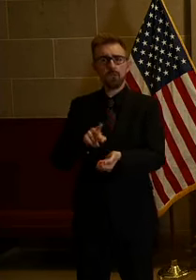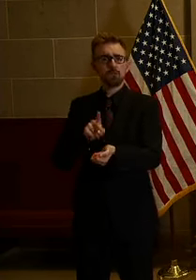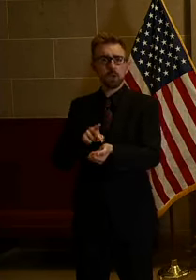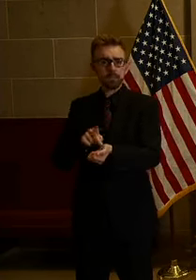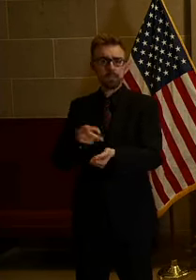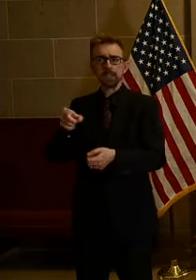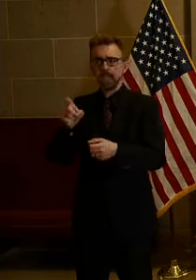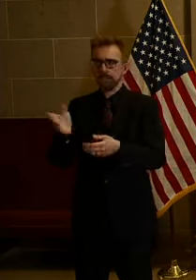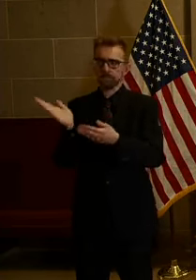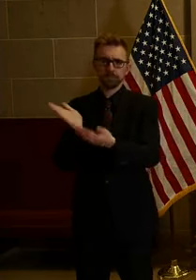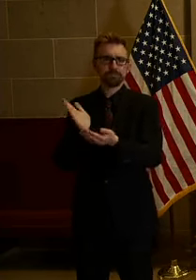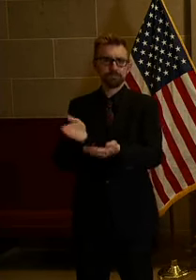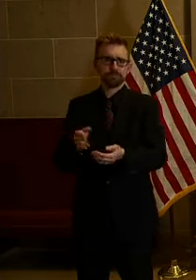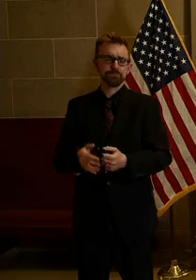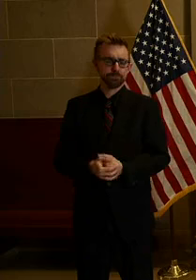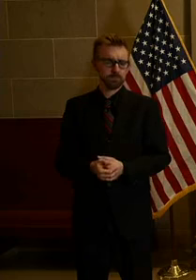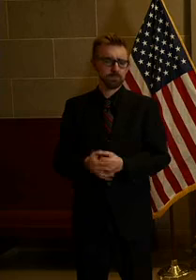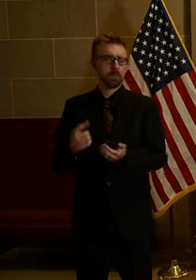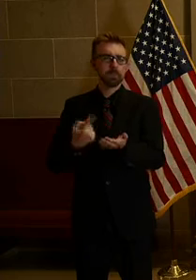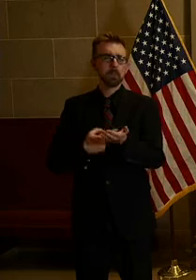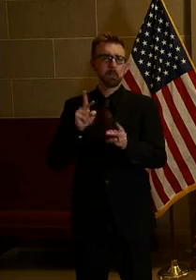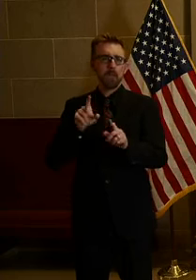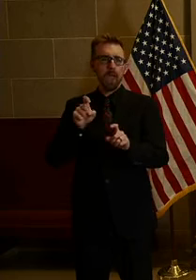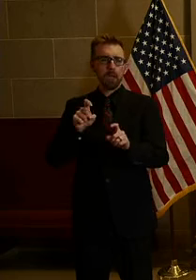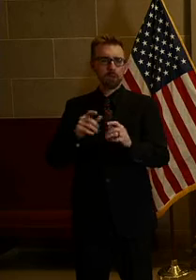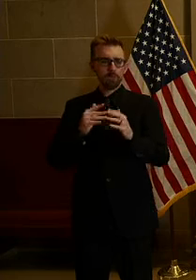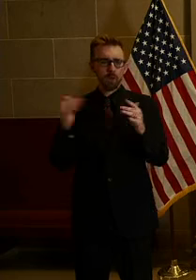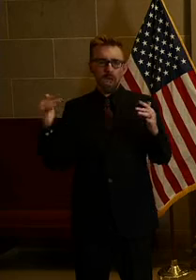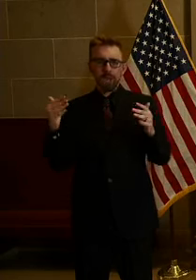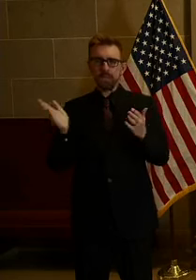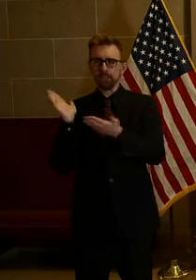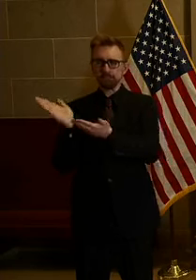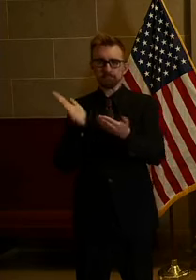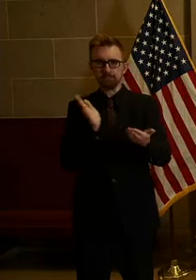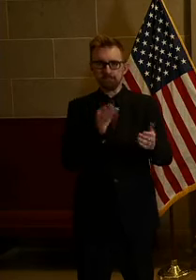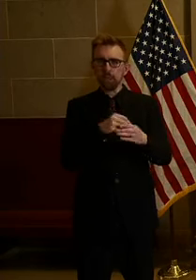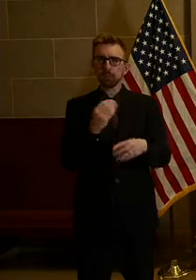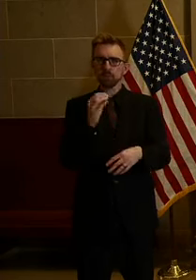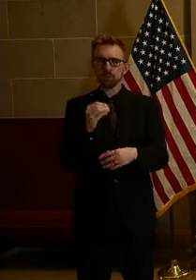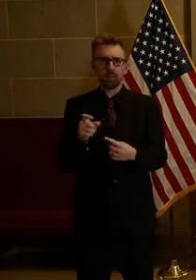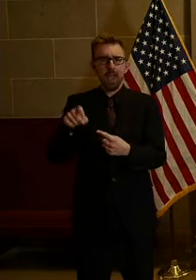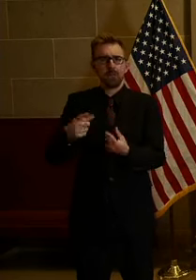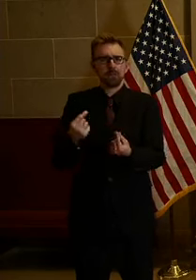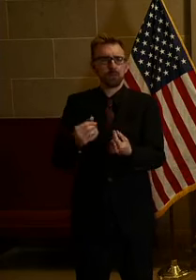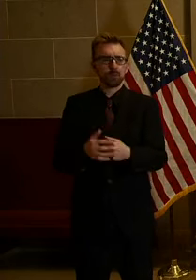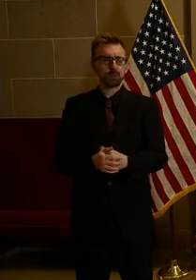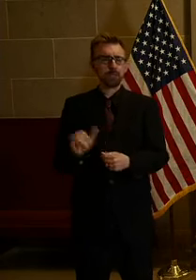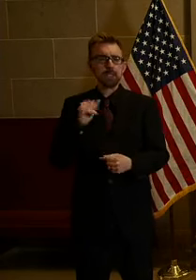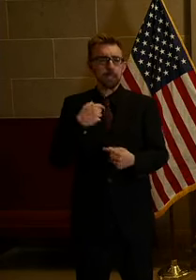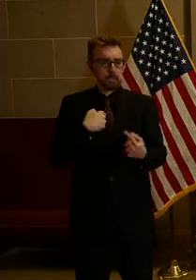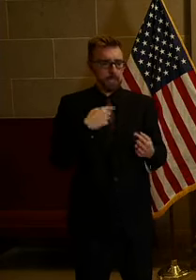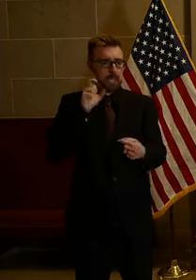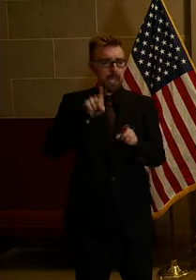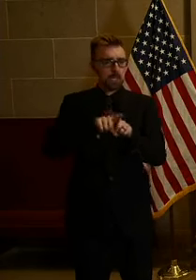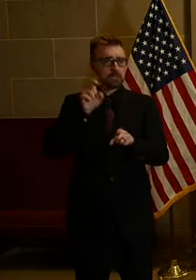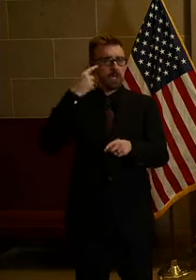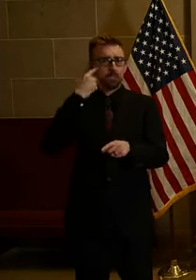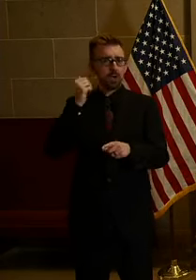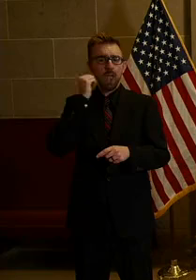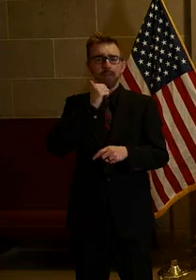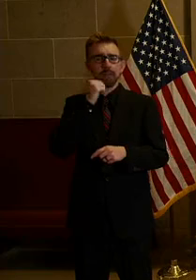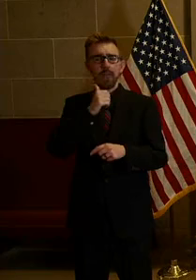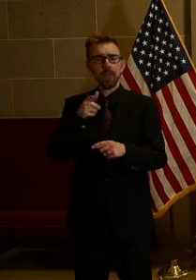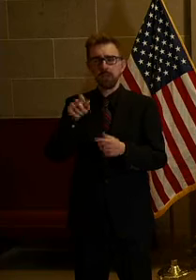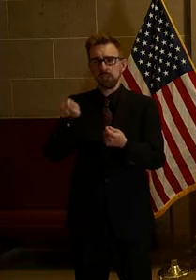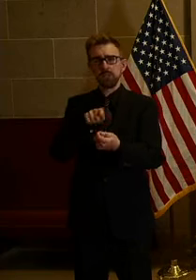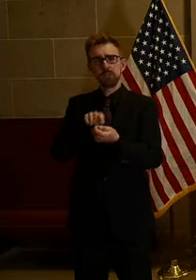Sometimes there's just some people going to have to take a variety of things in Missouri and they're going to have to do that. No different than me as a governor state of Missouri. Every day there is